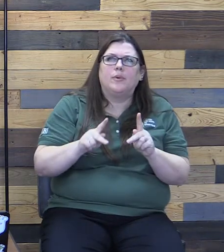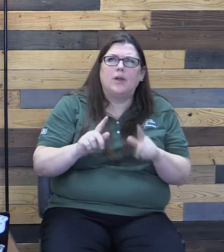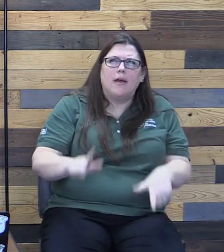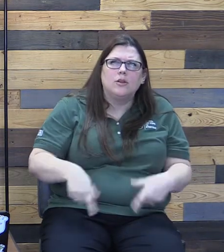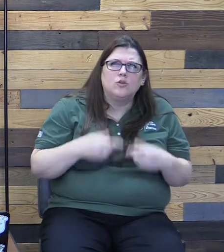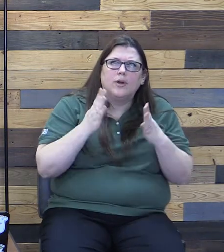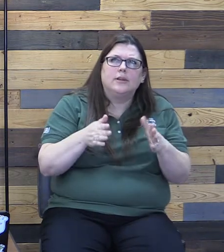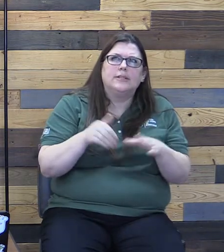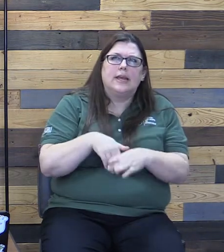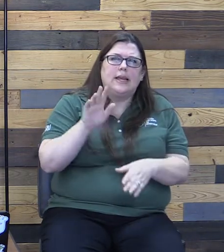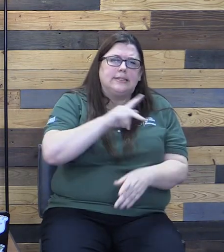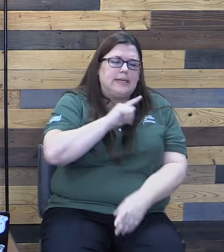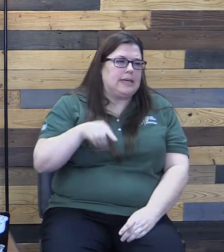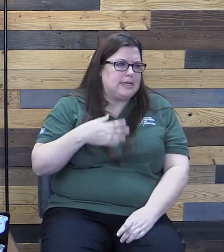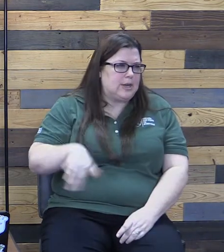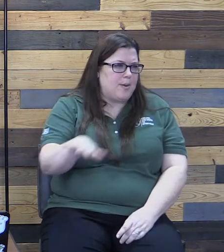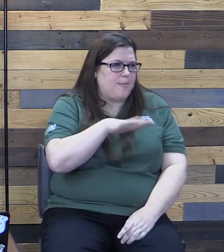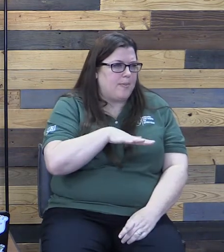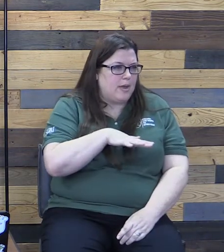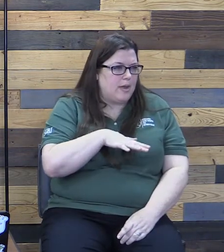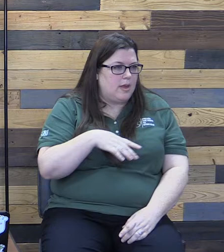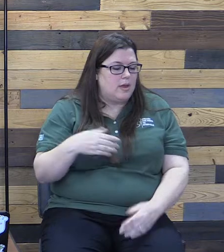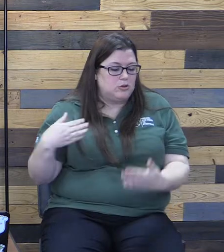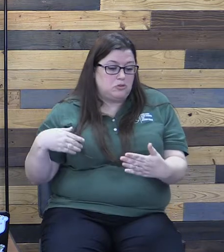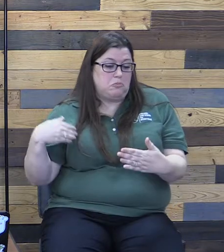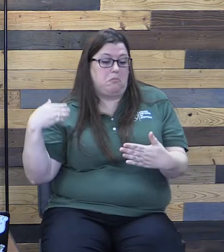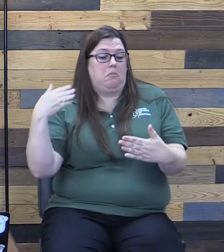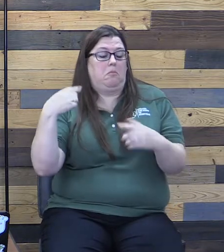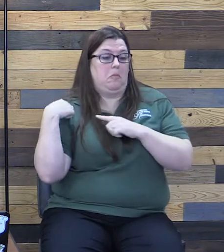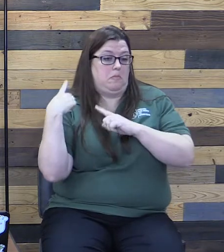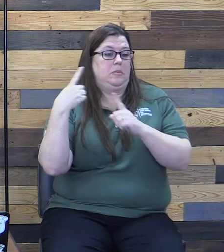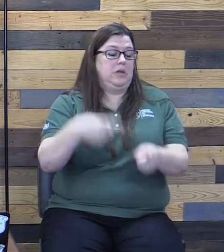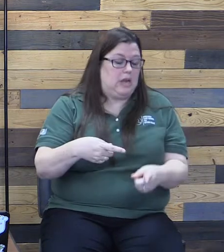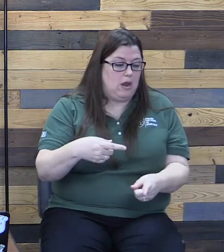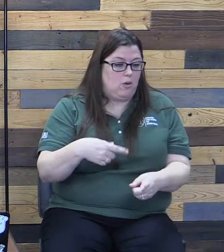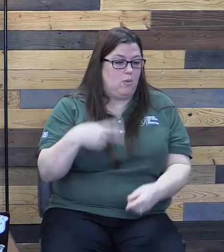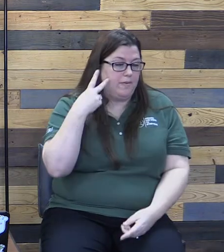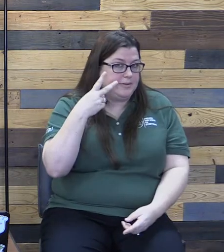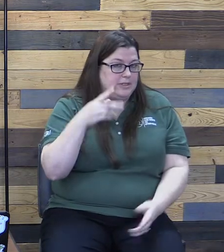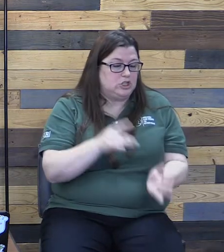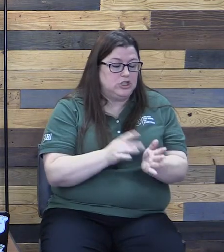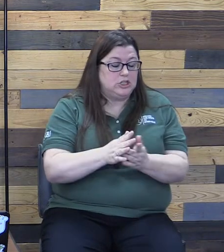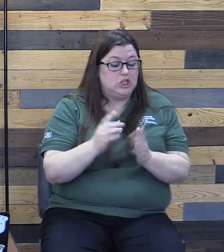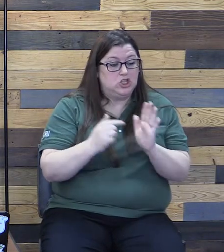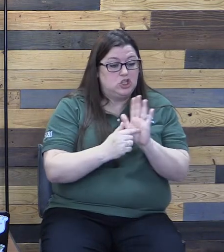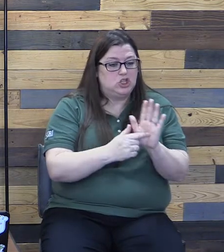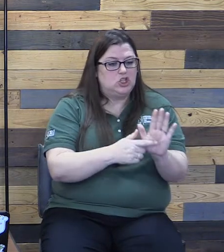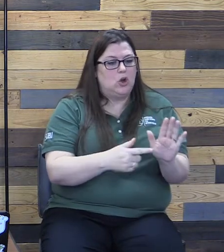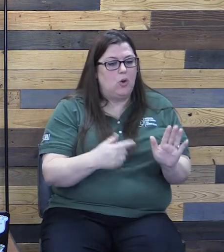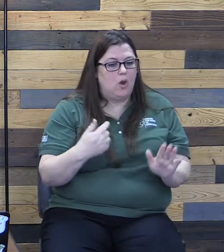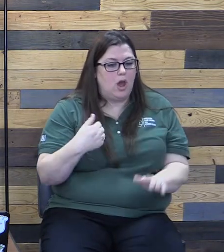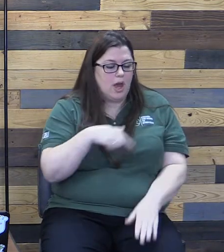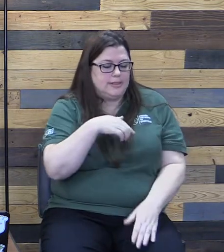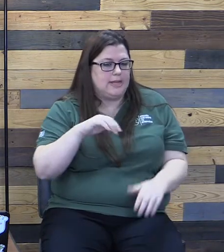So up till now, we've seen Jesus showing us how to live. So he showed us with his life what he expects from us.